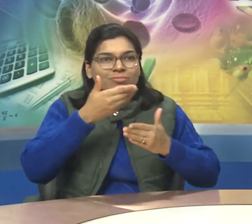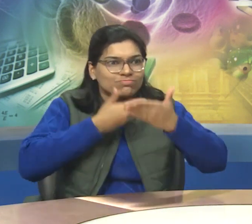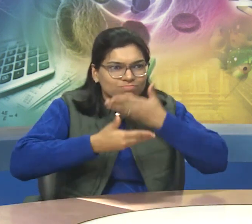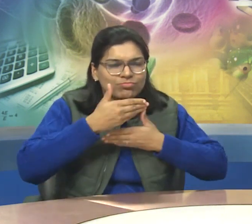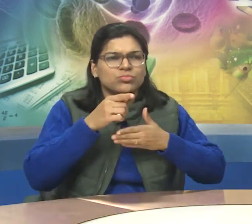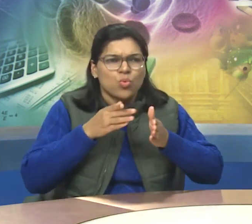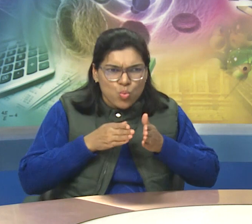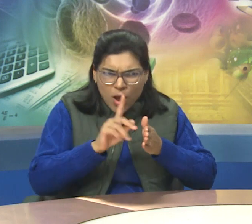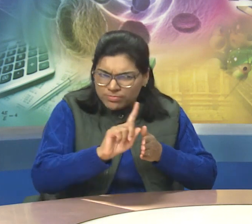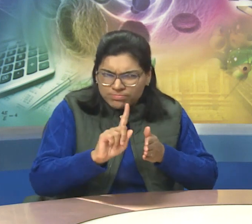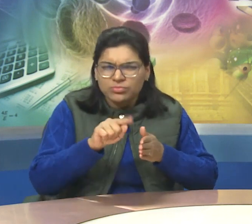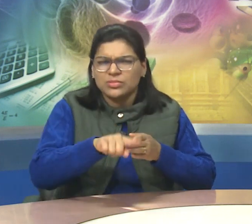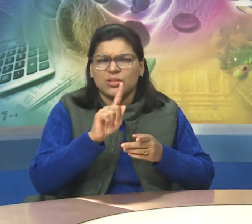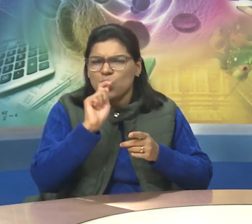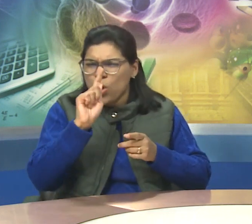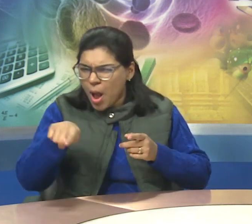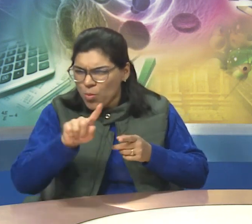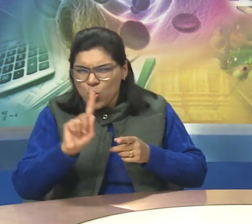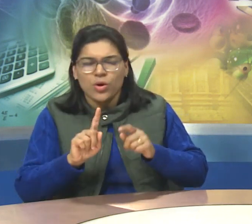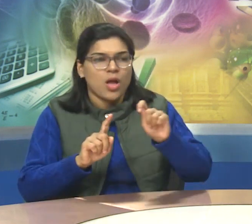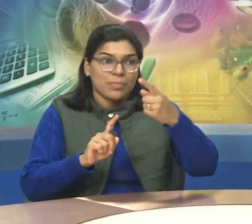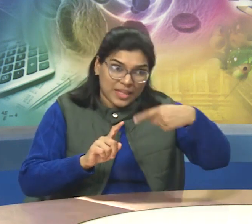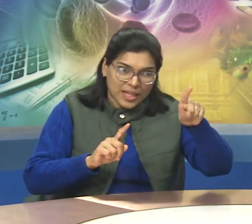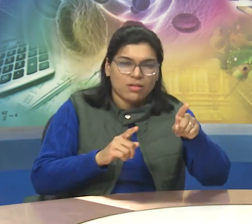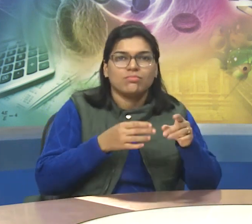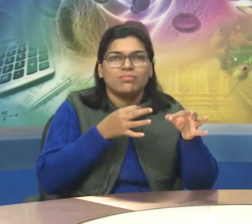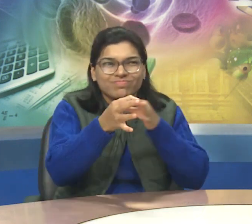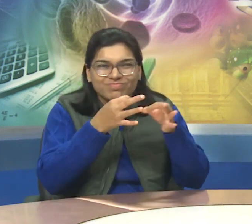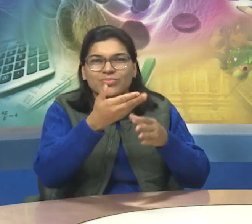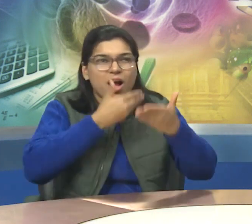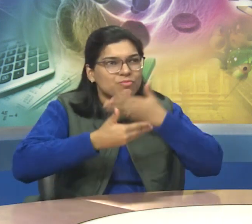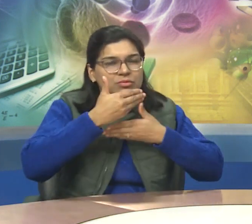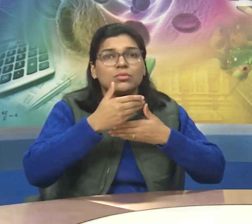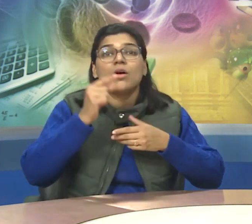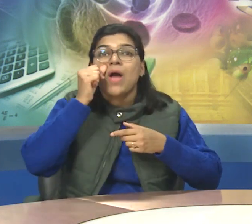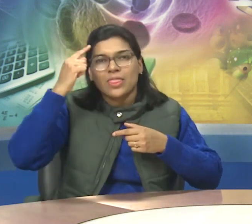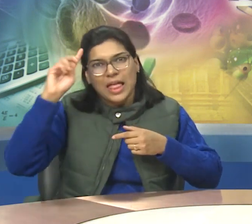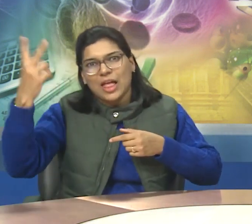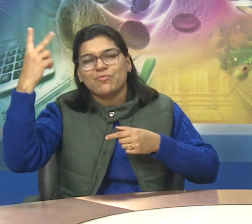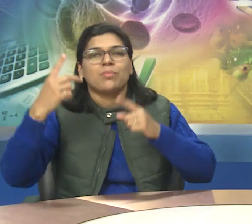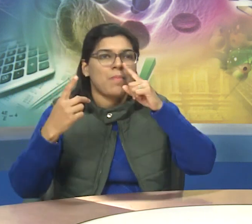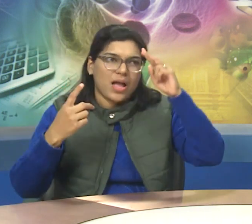of Starts right from home